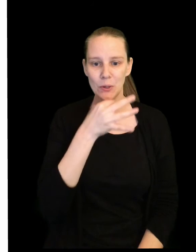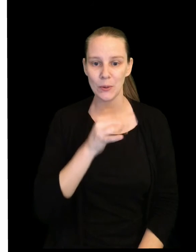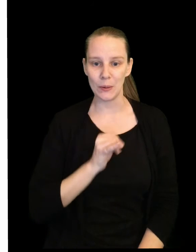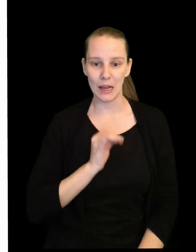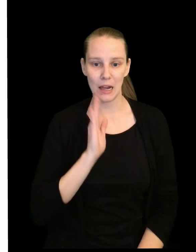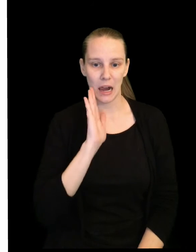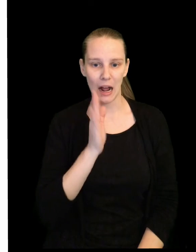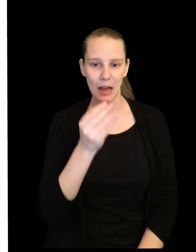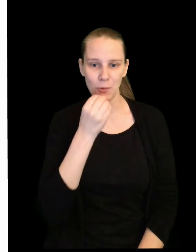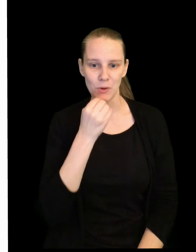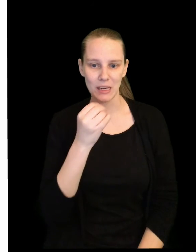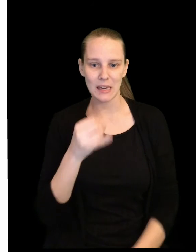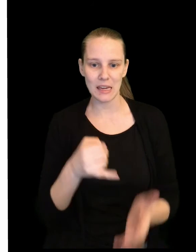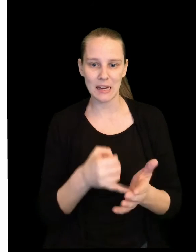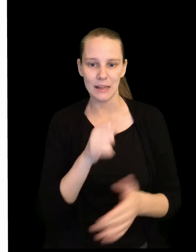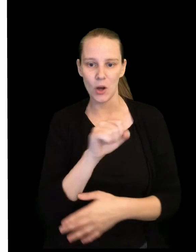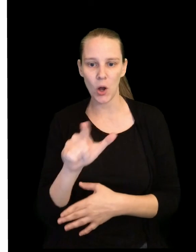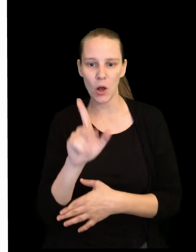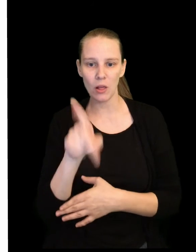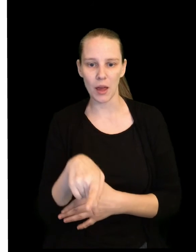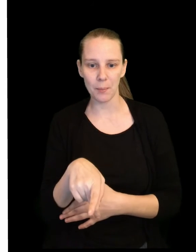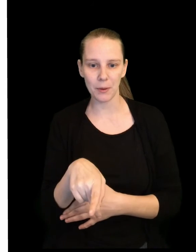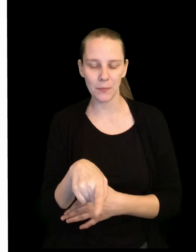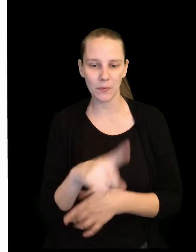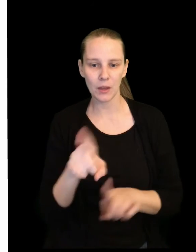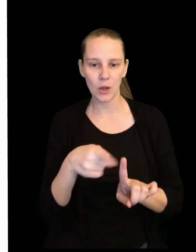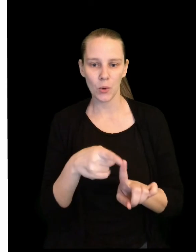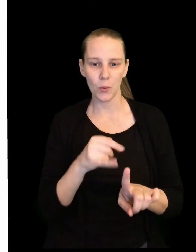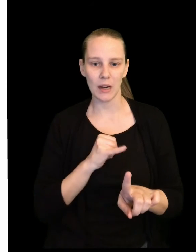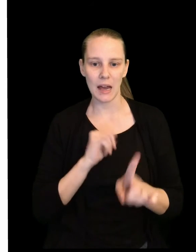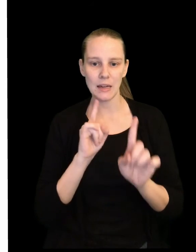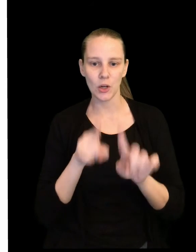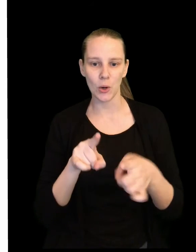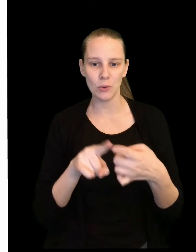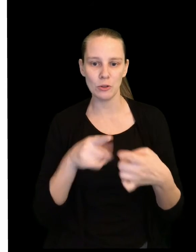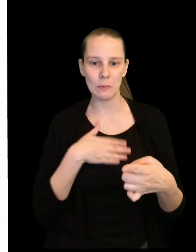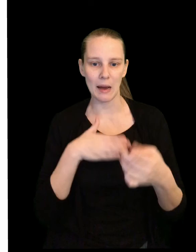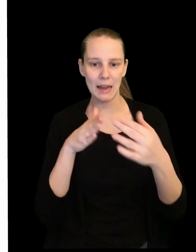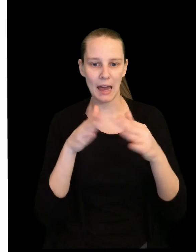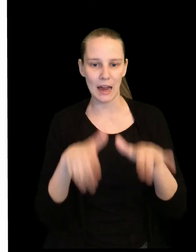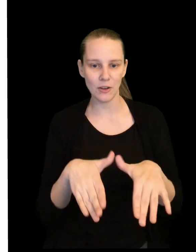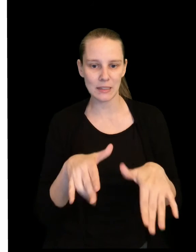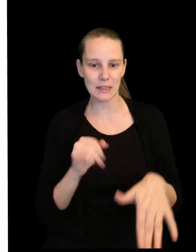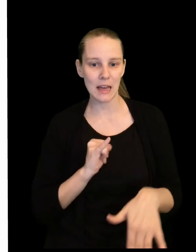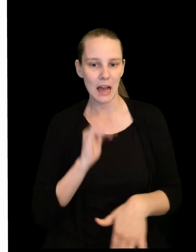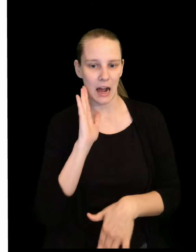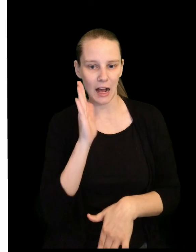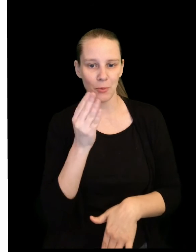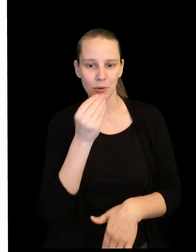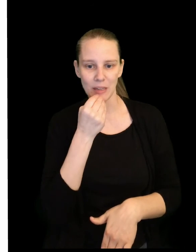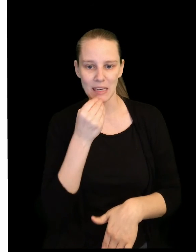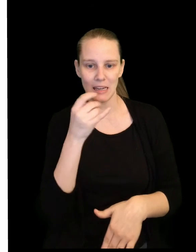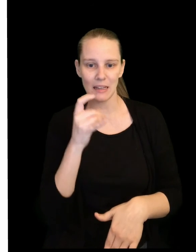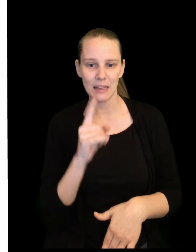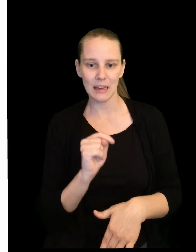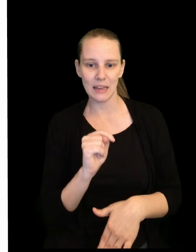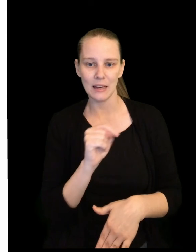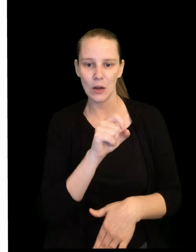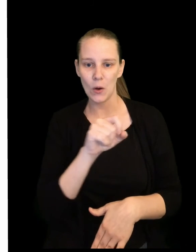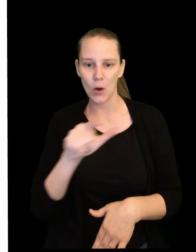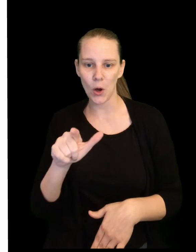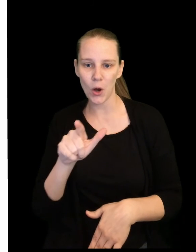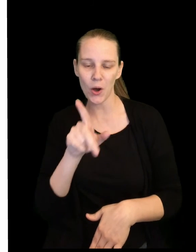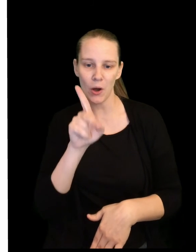Soon, I will eat it all up. When I go to my house, I will eat